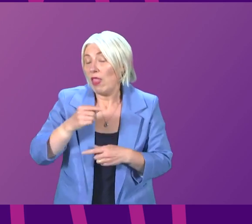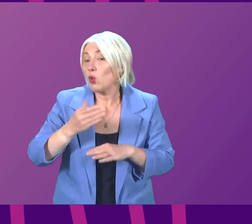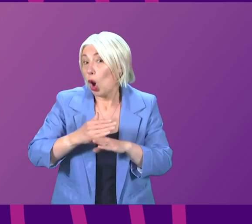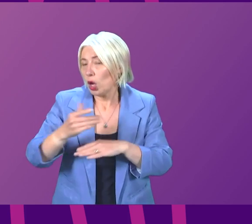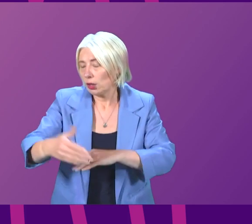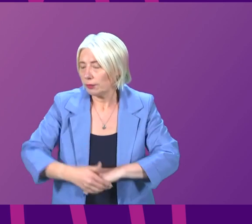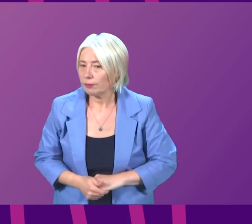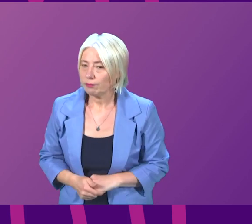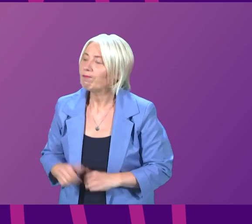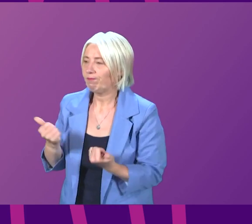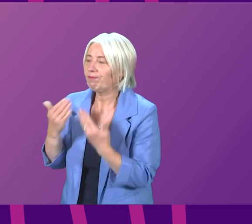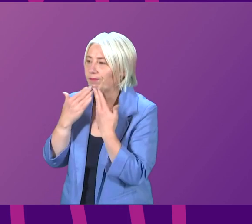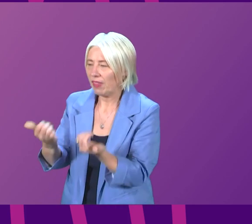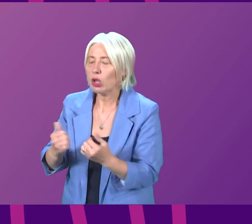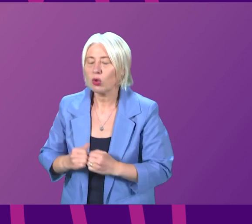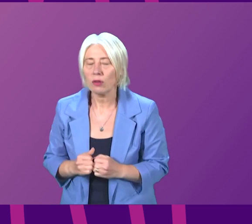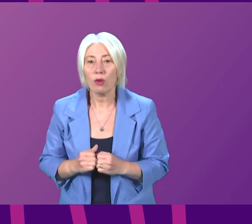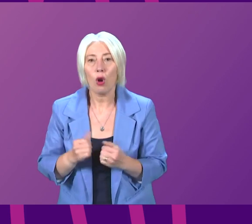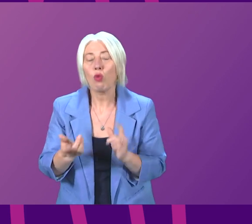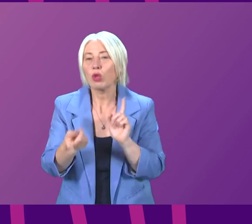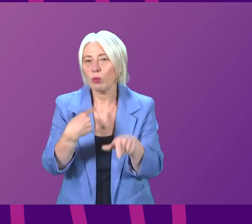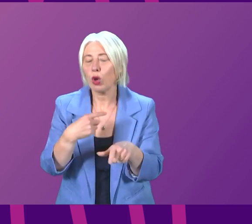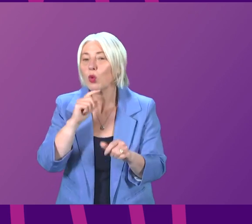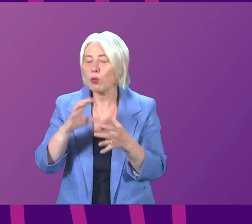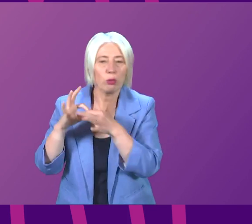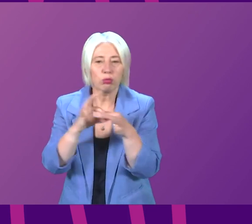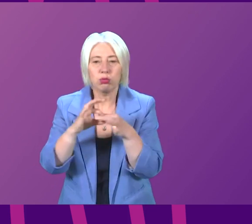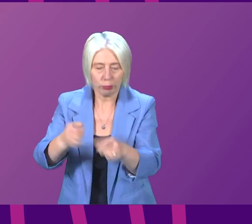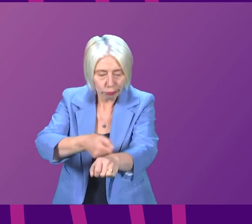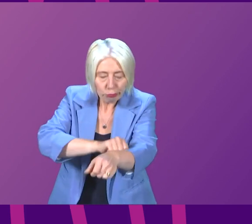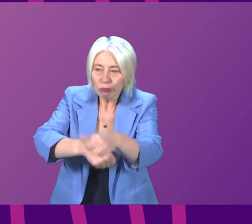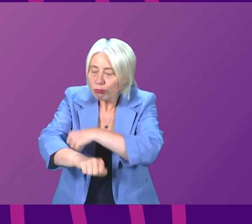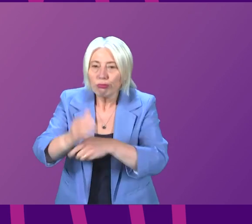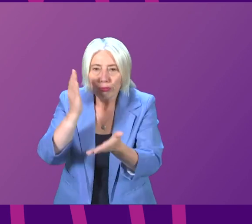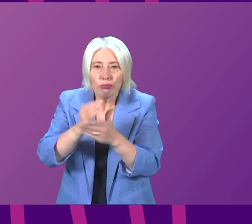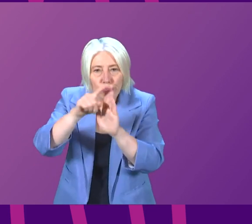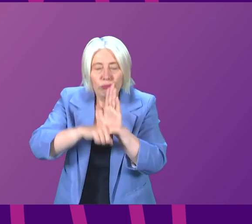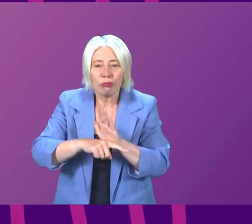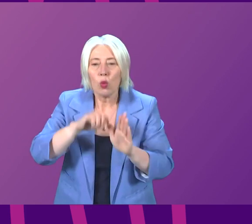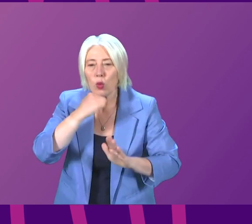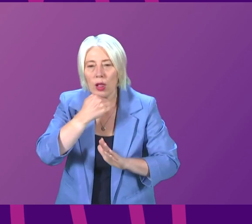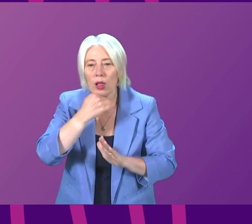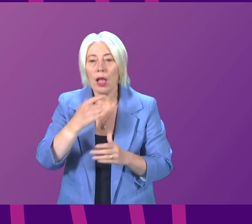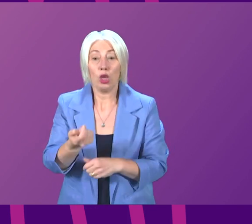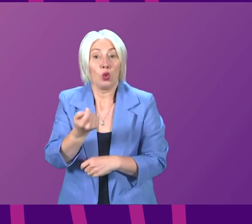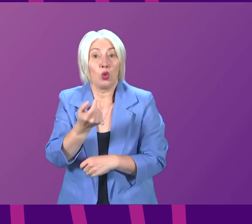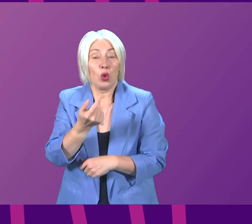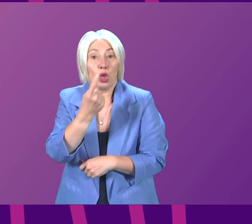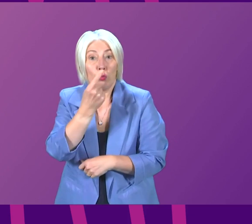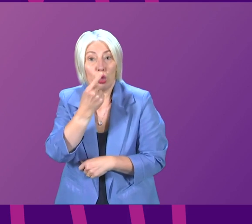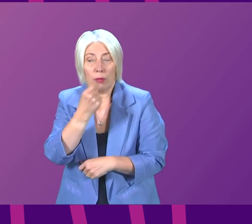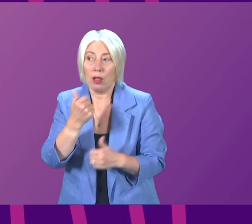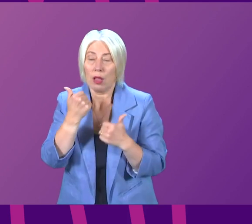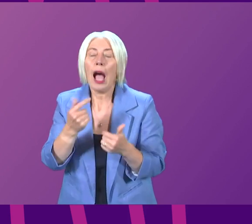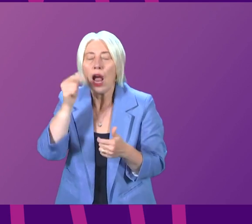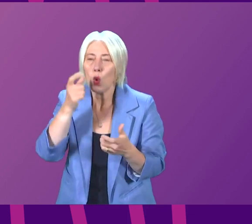I welcome that response from the First Minister. We will engage proactively with the legislation. And the sooner we can do that, taking into account